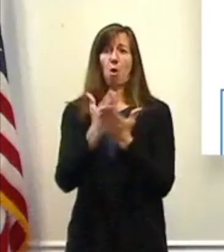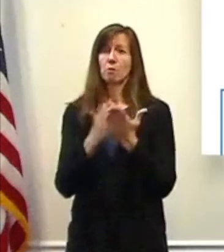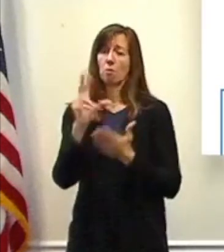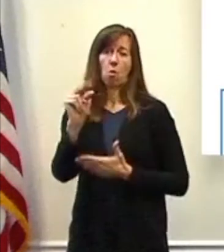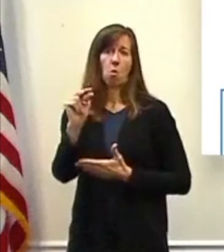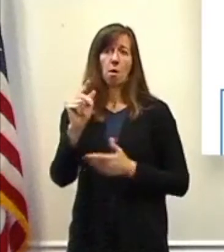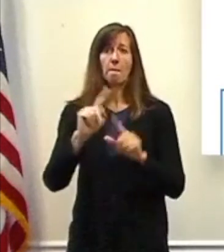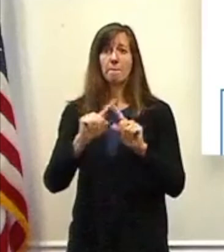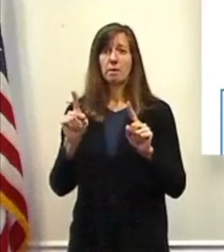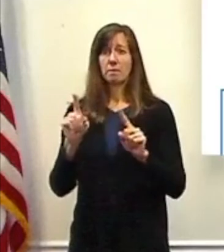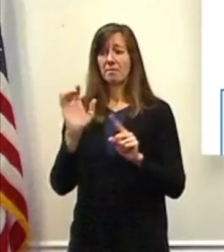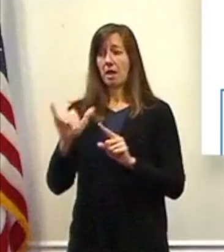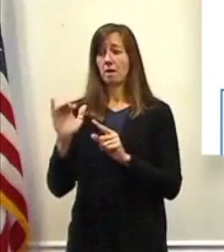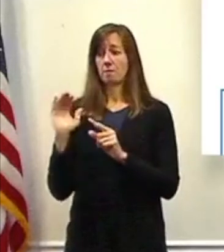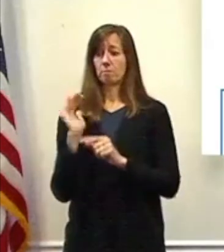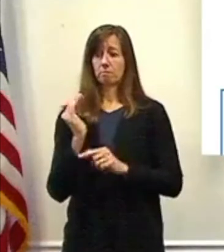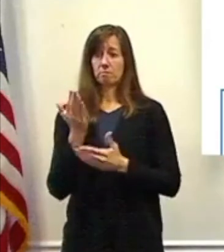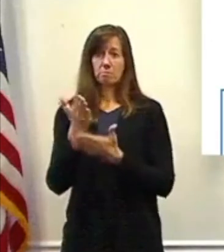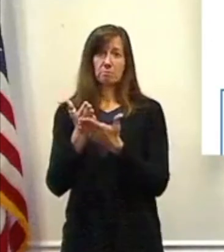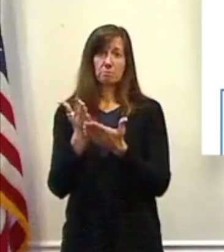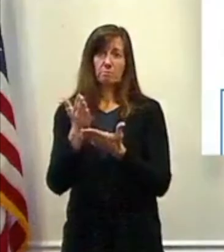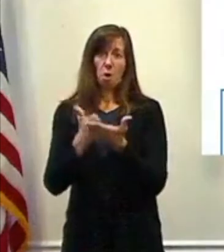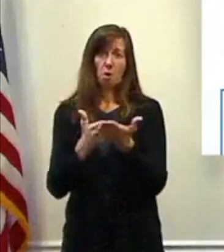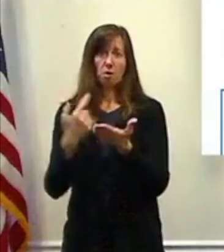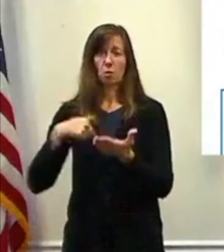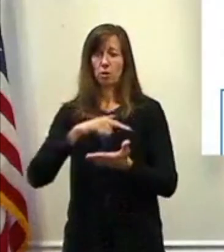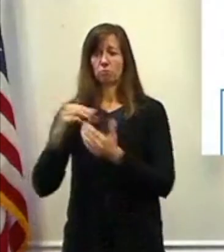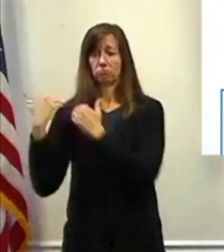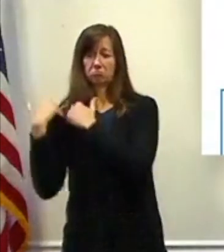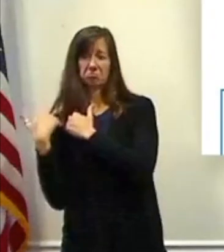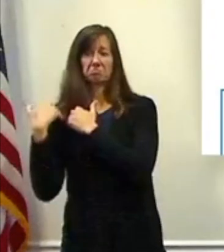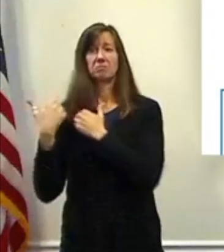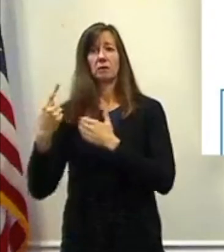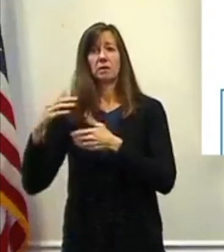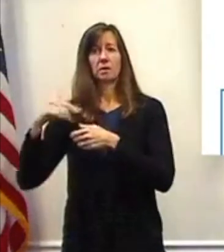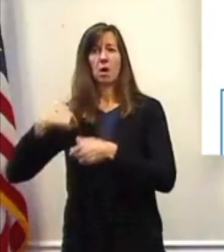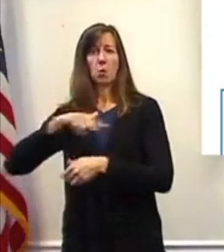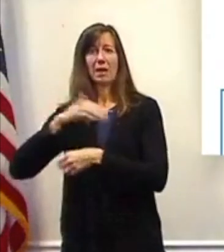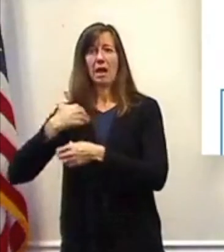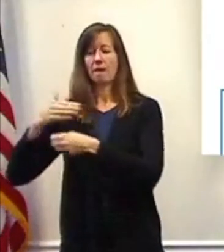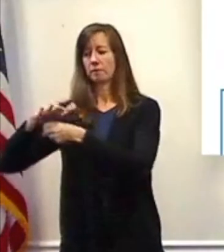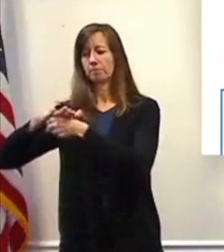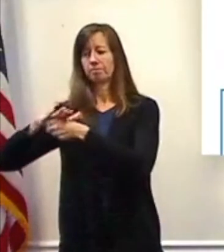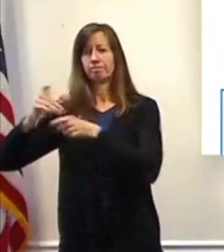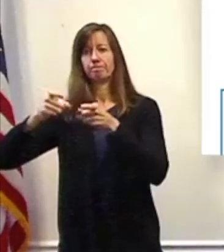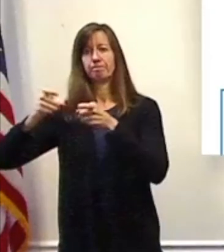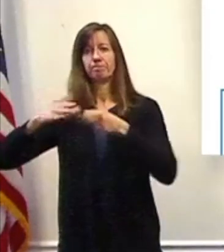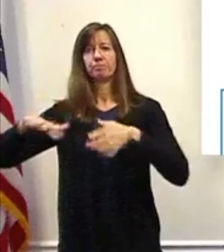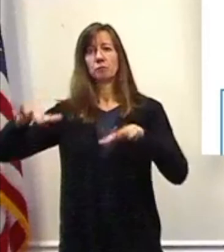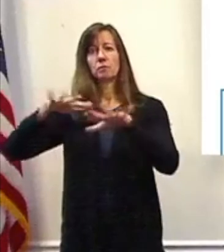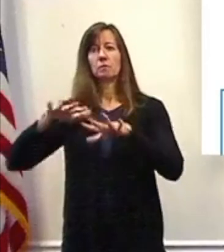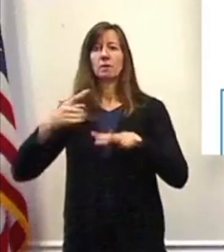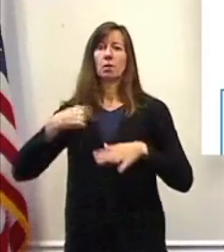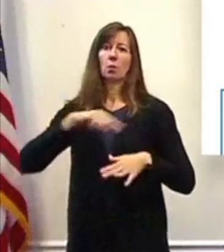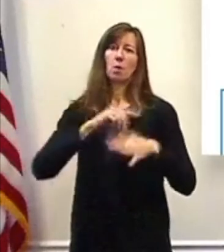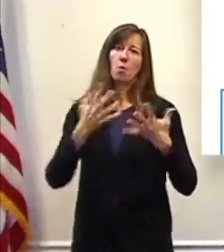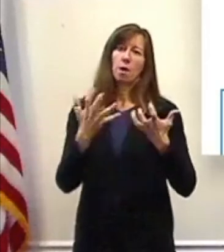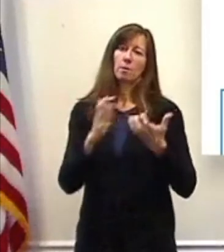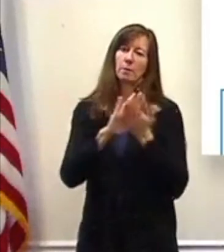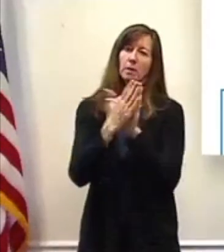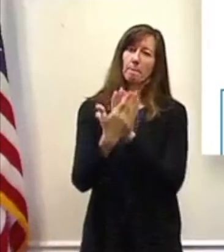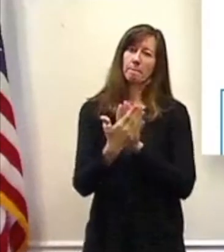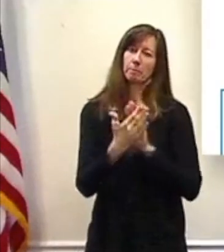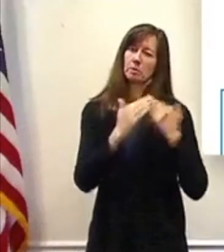for, that which we have jurisdiction over, we want to obviously be responsible with your tax dollars. Now,